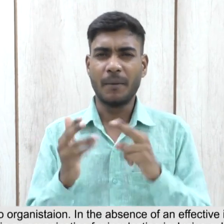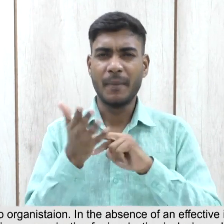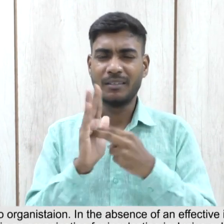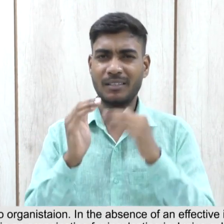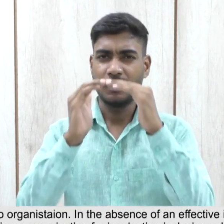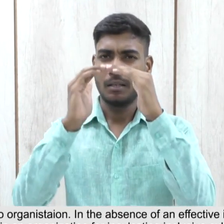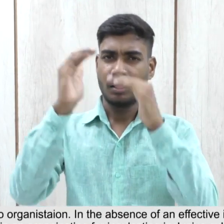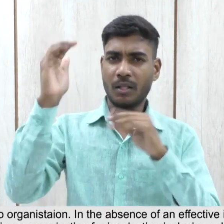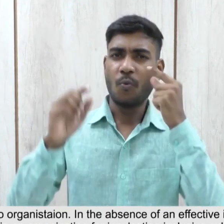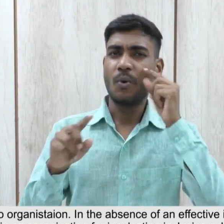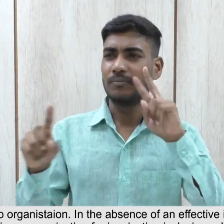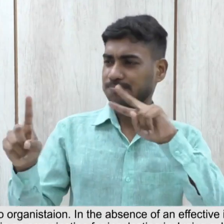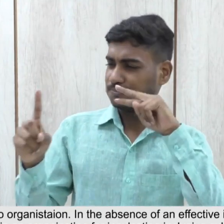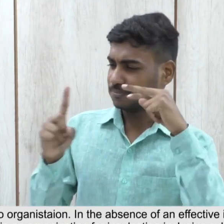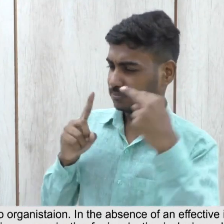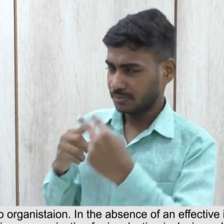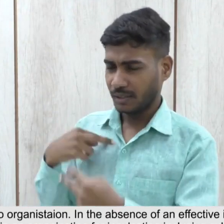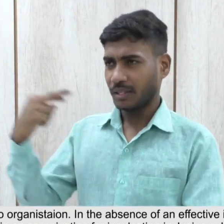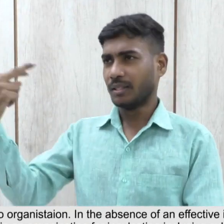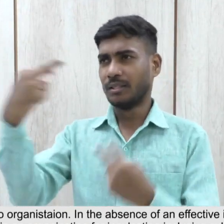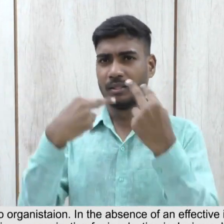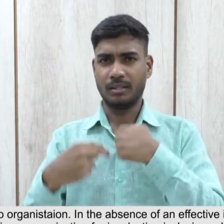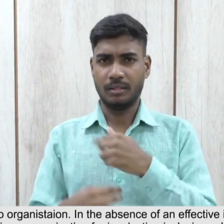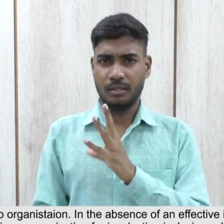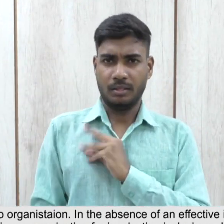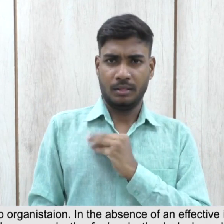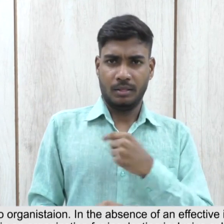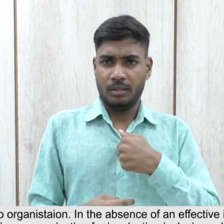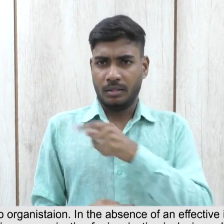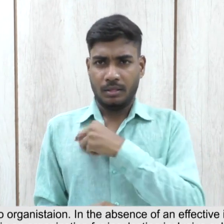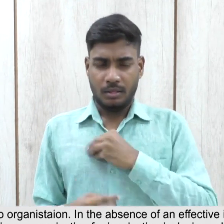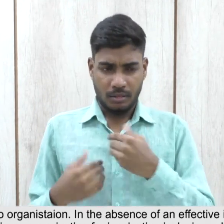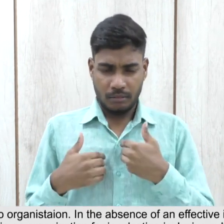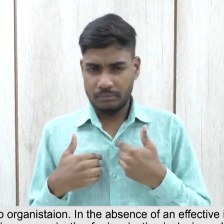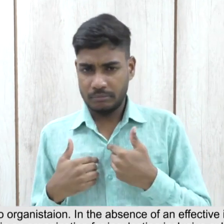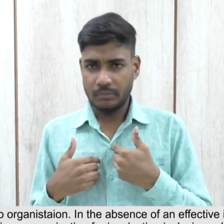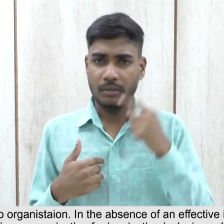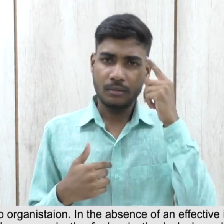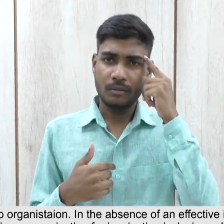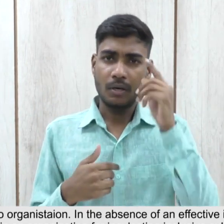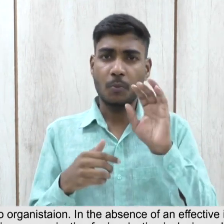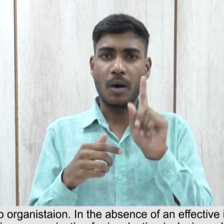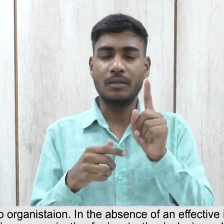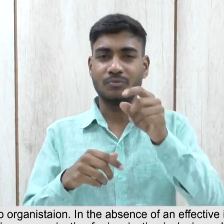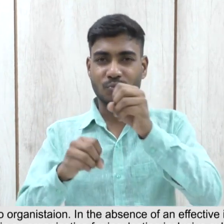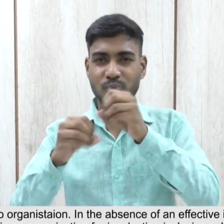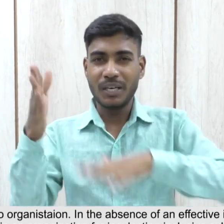post-entry into organization 9.6 In the absence of an effective integration process,